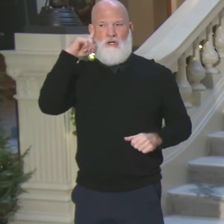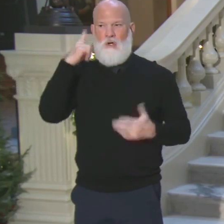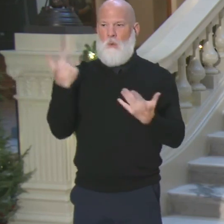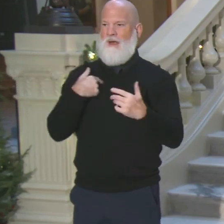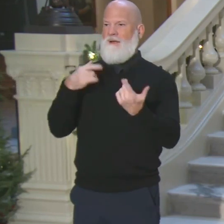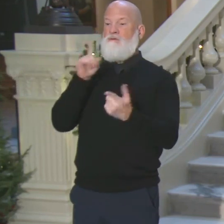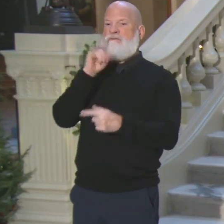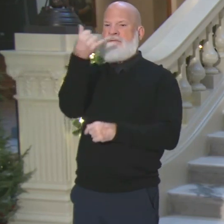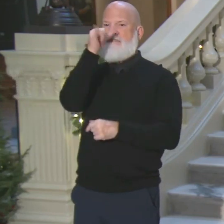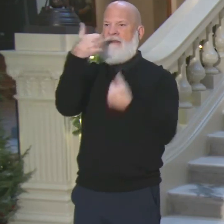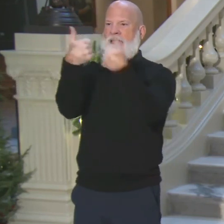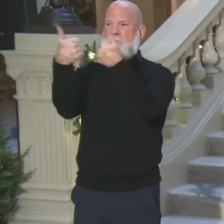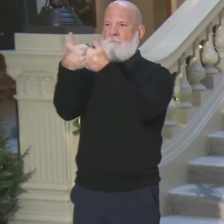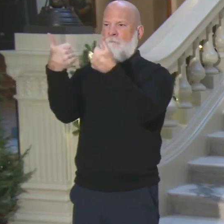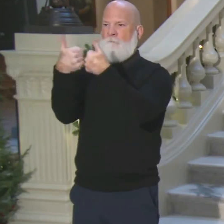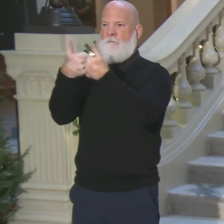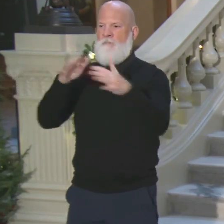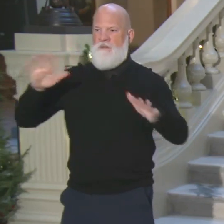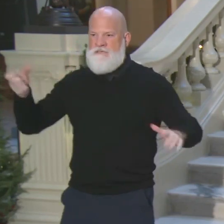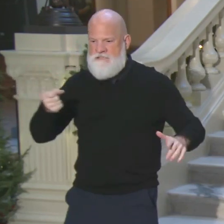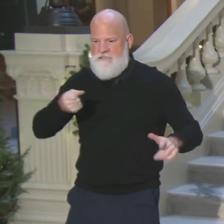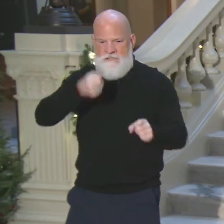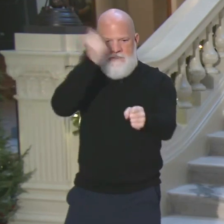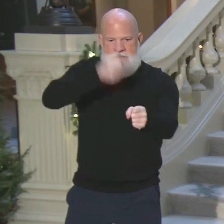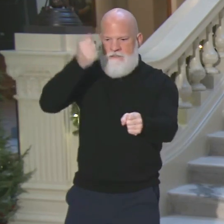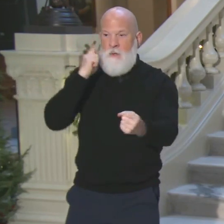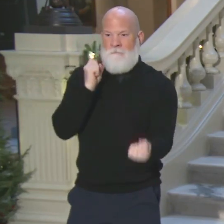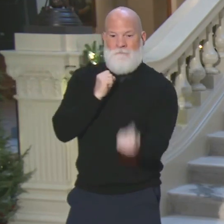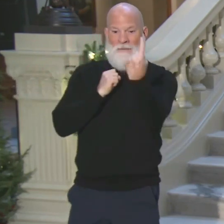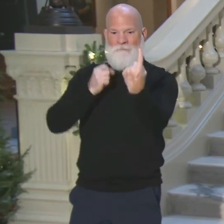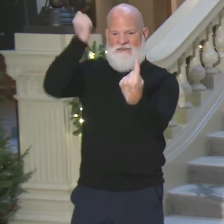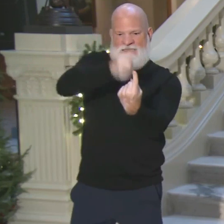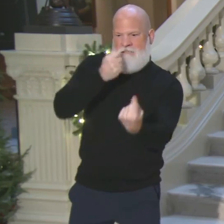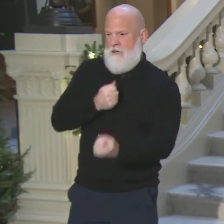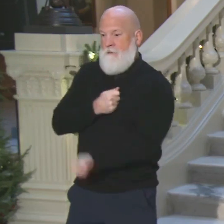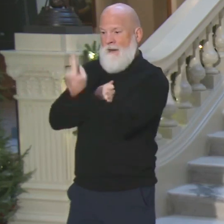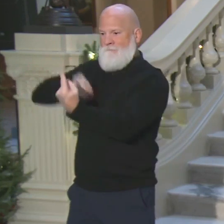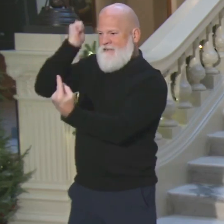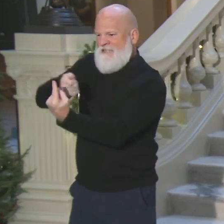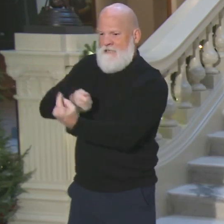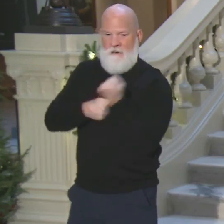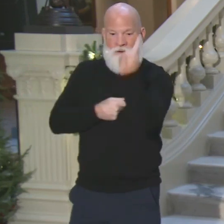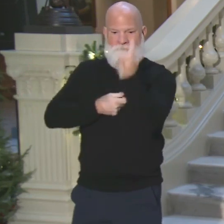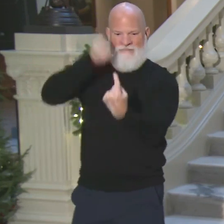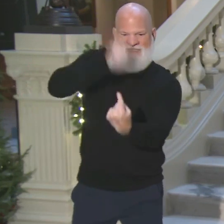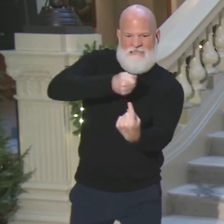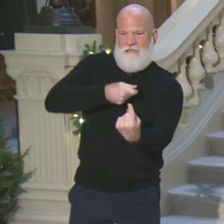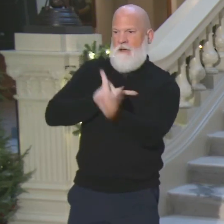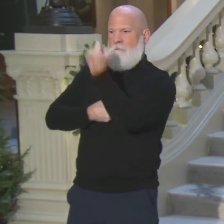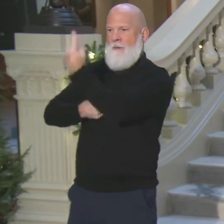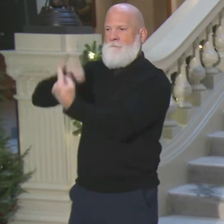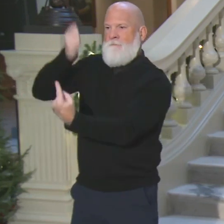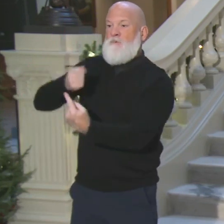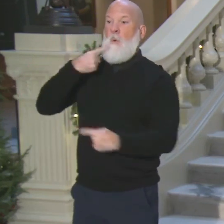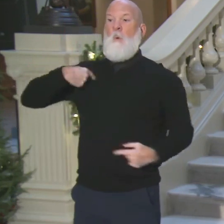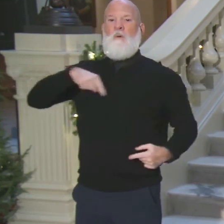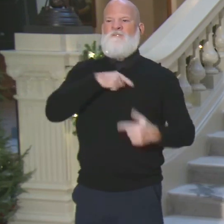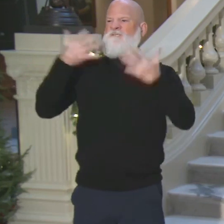on finding the next one, and it kind of keep, we're now at the point where they've recycled them. They're going back to the algorithm thing that they did, that they've been